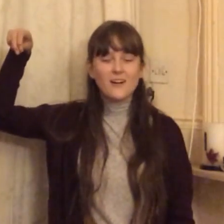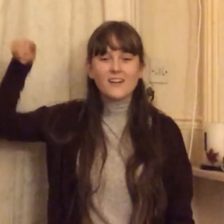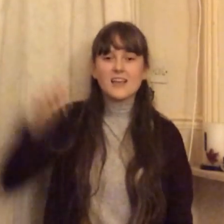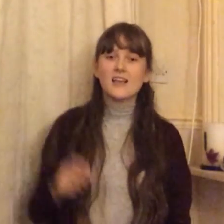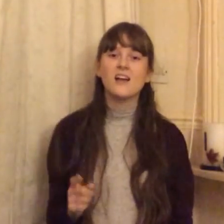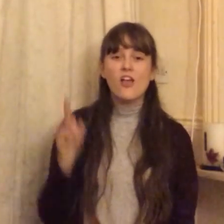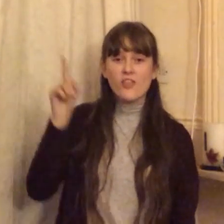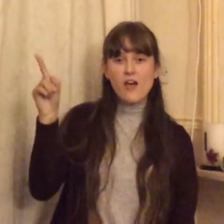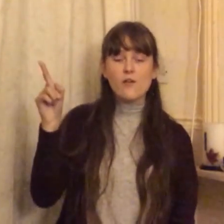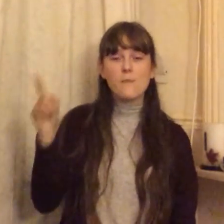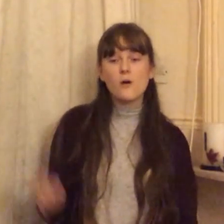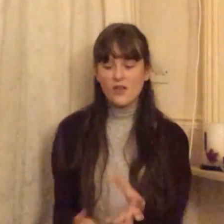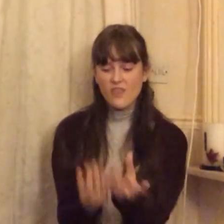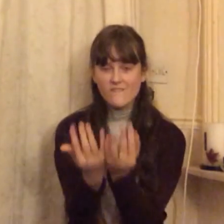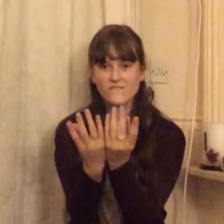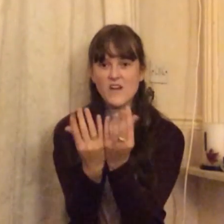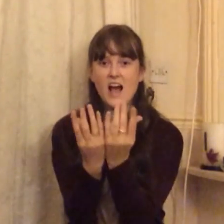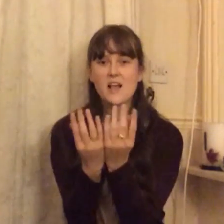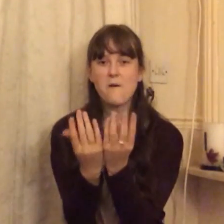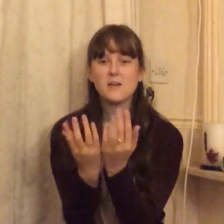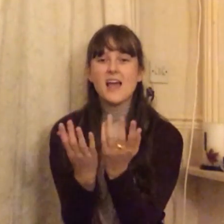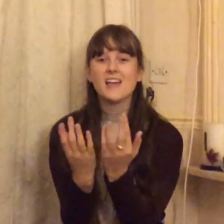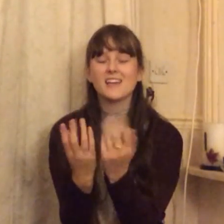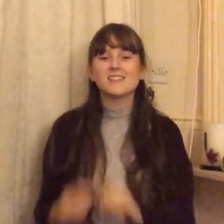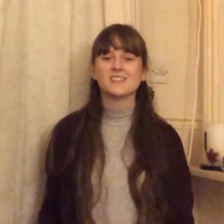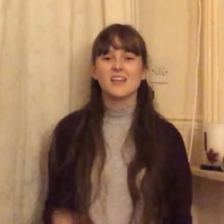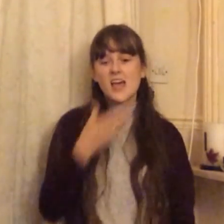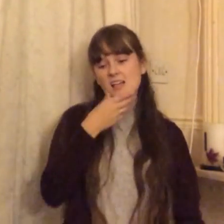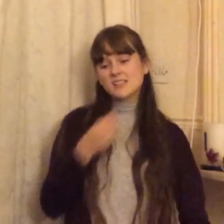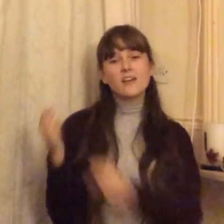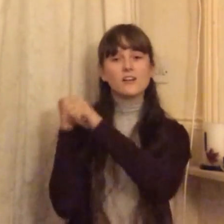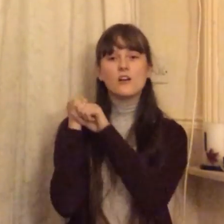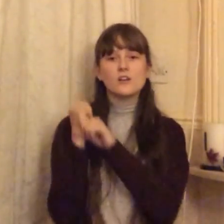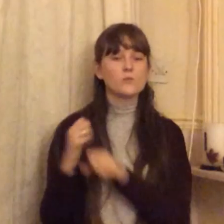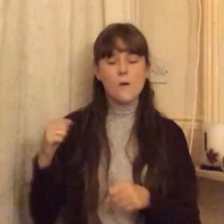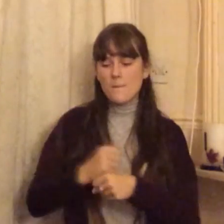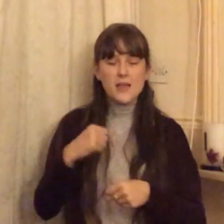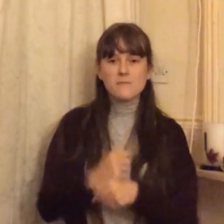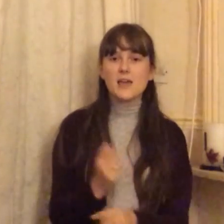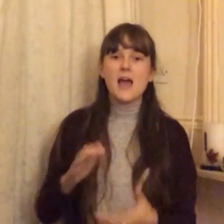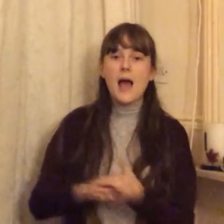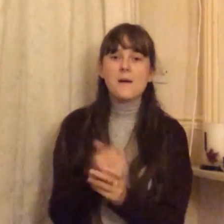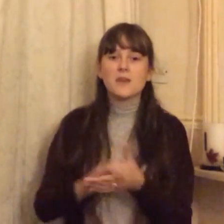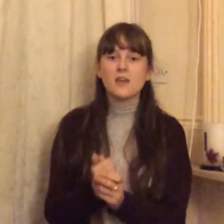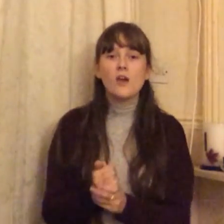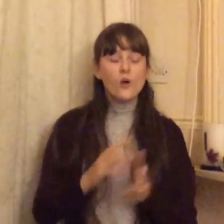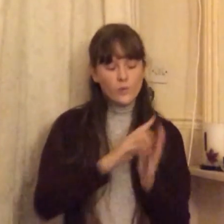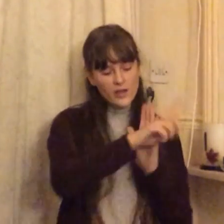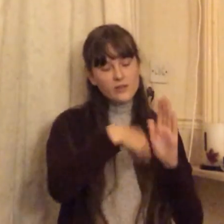stocking And live upon the fireplace Santa Claus won't make me happy With